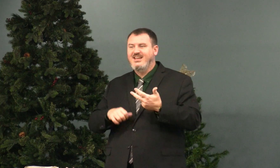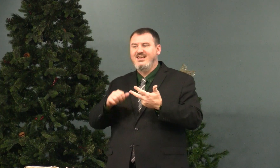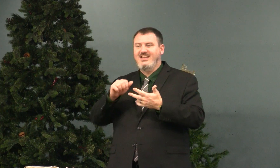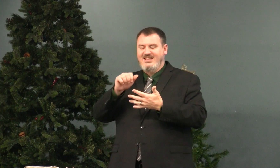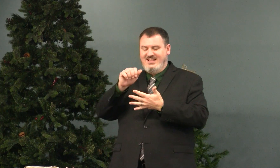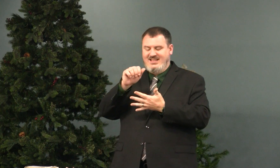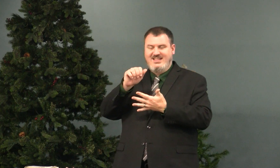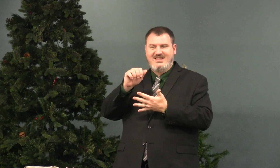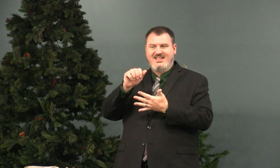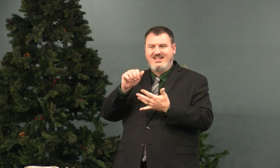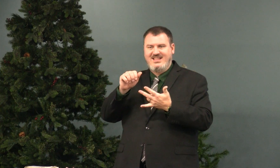don't commit adultery.